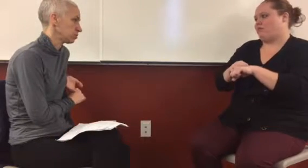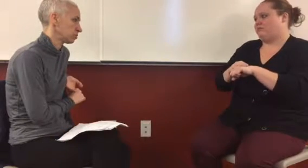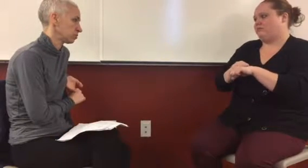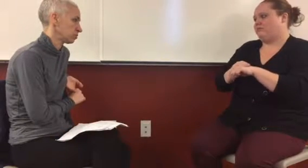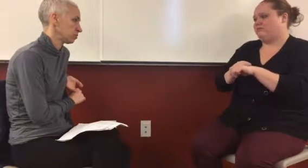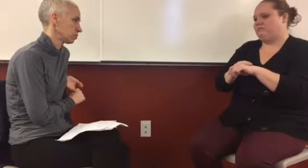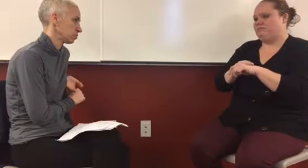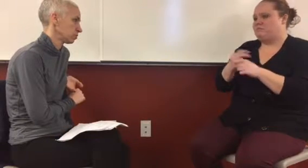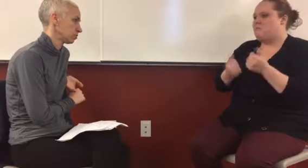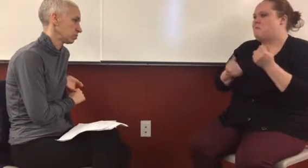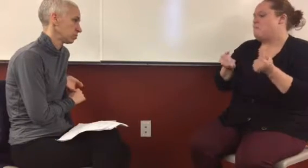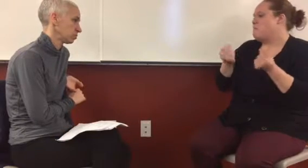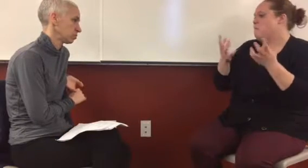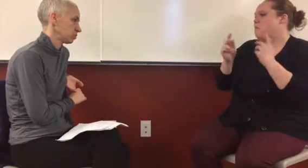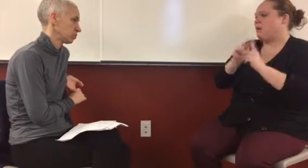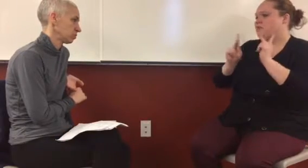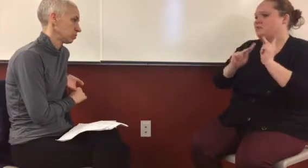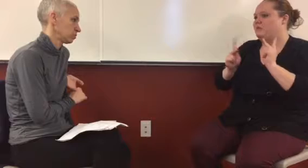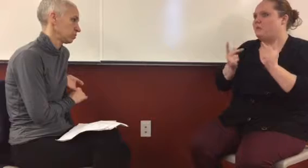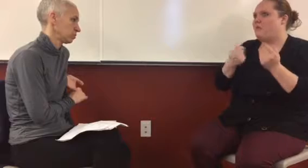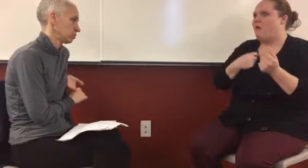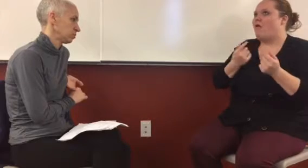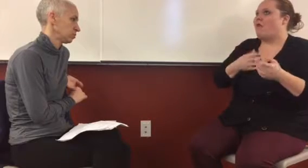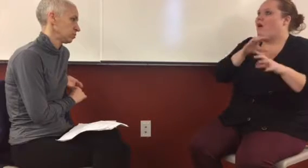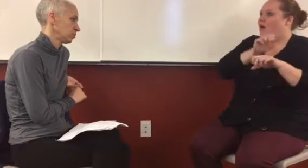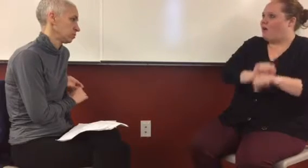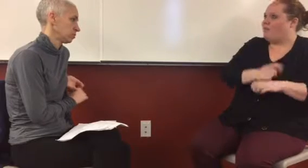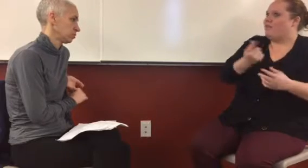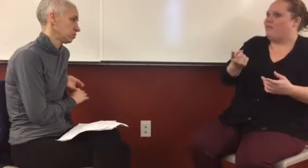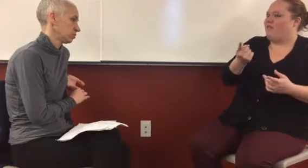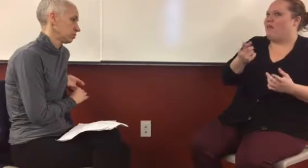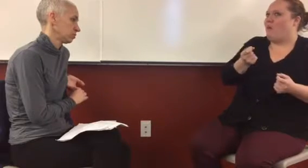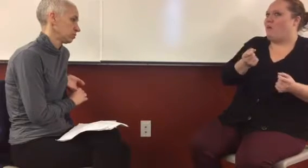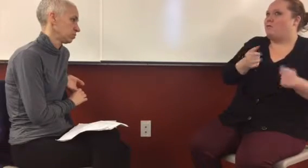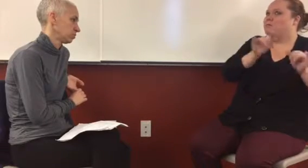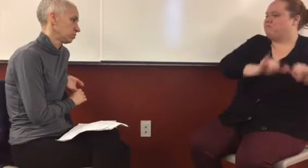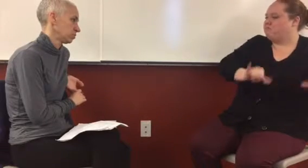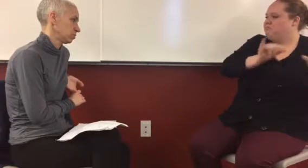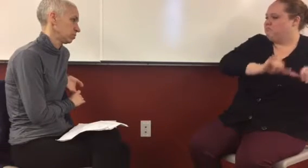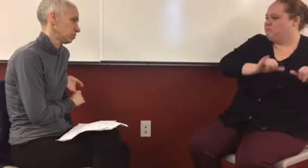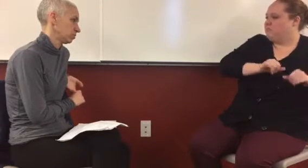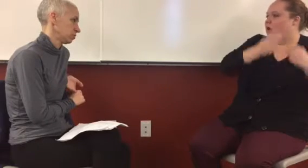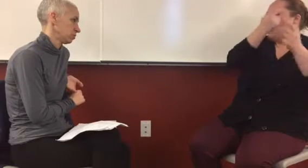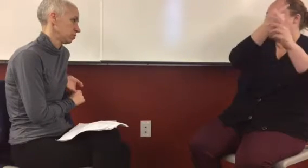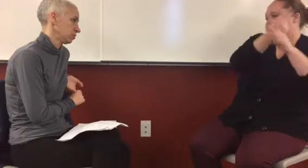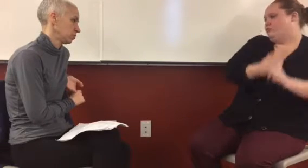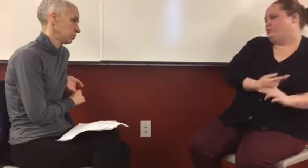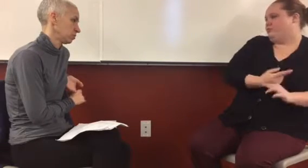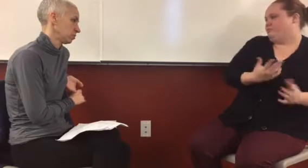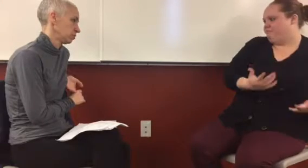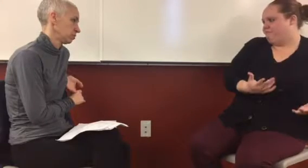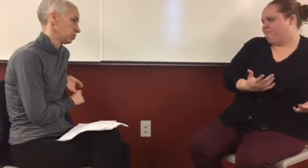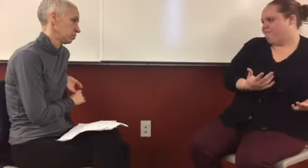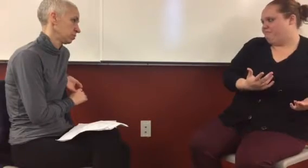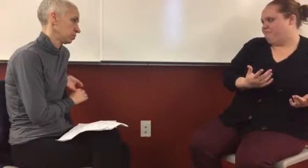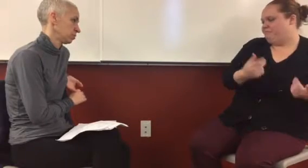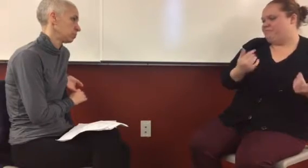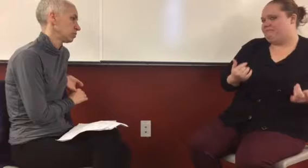what's worked for us in the past, and it's easy to feel stuck. Um, but we can develop new skills and